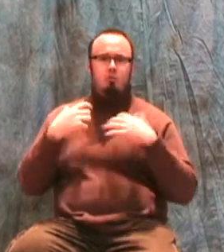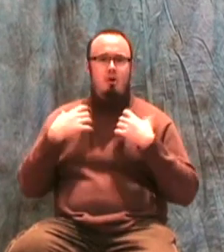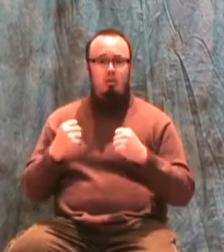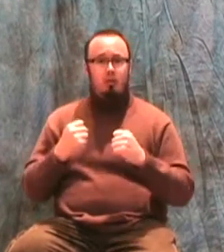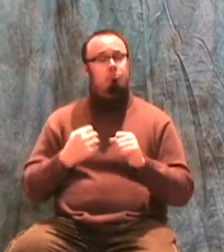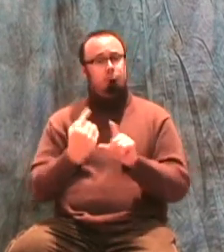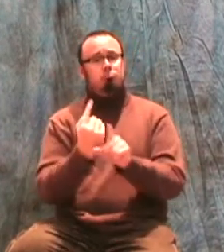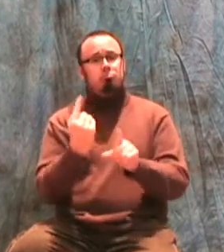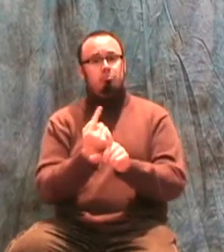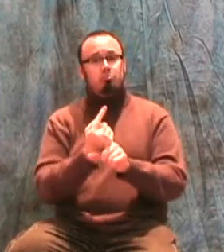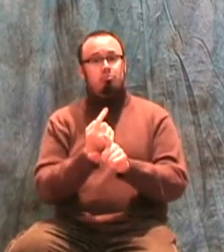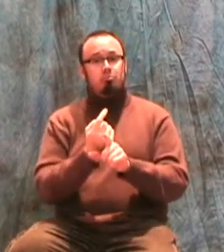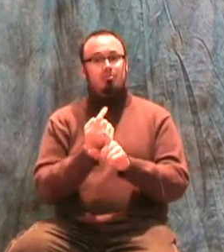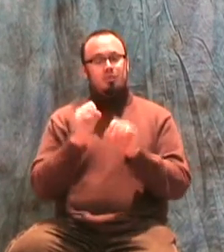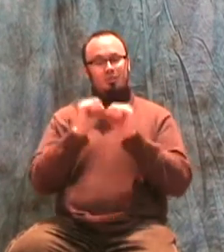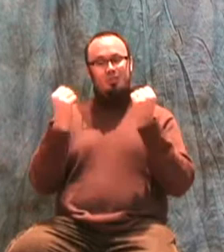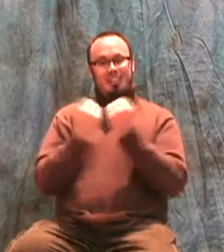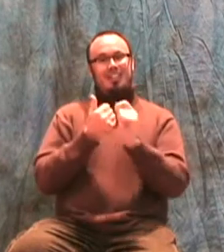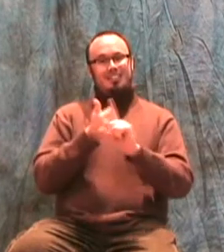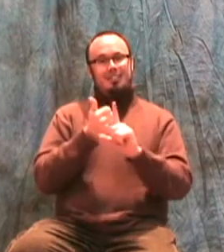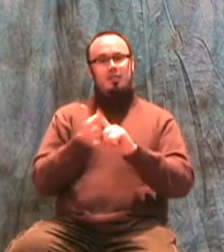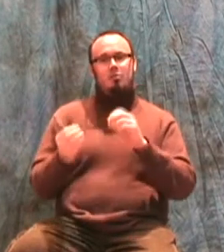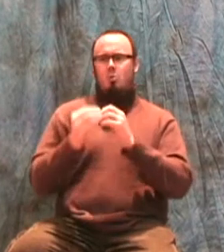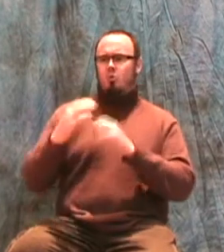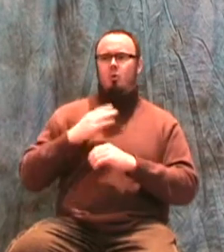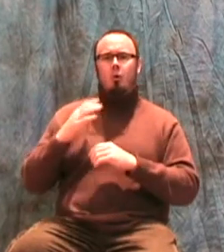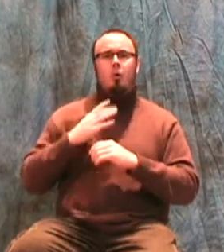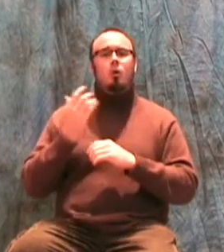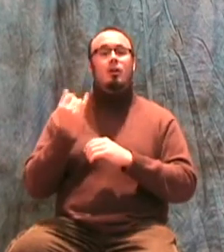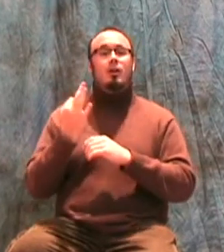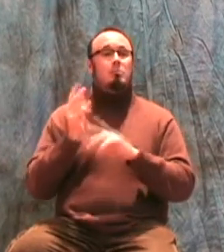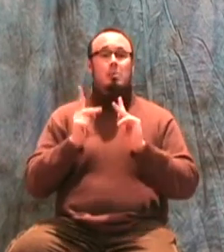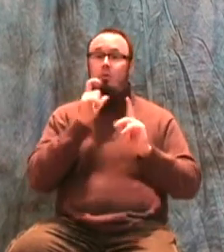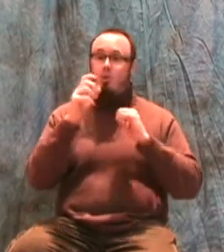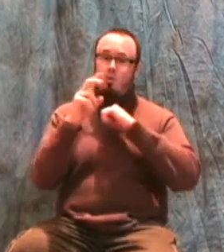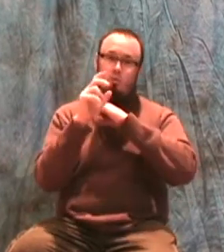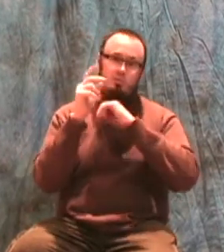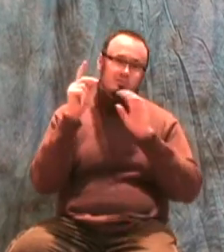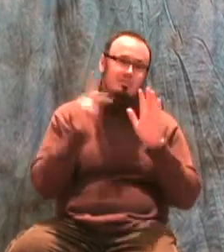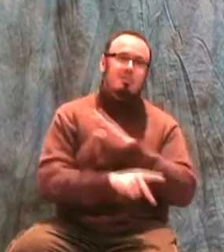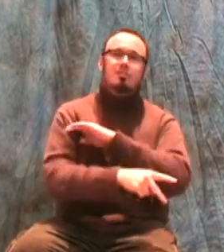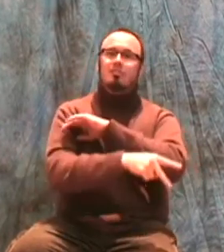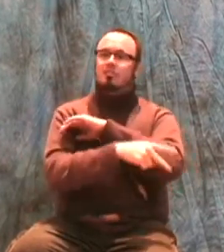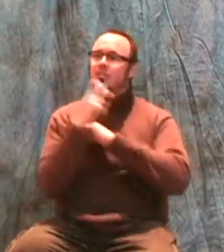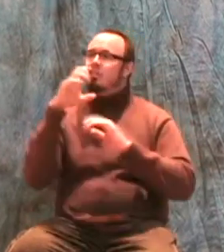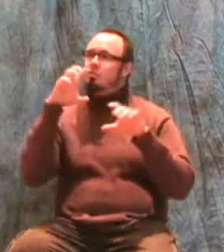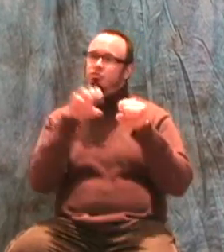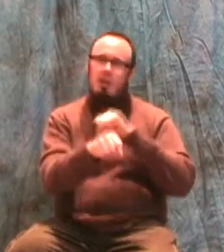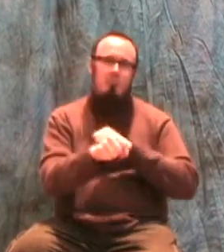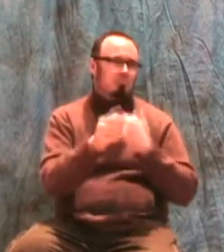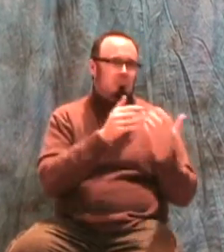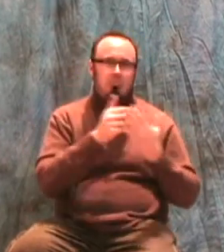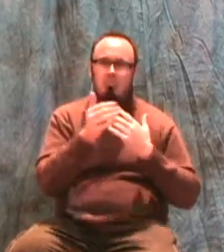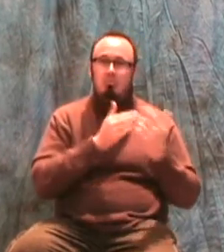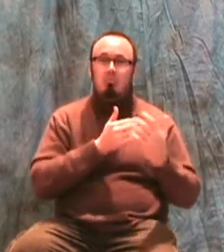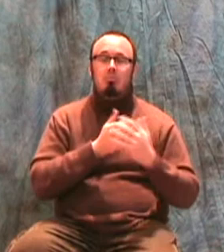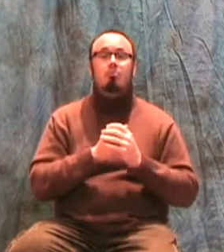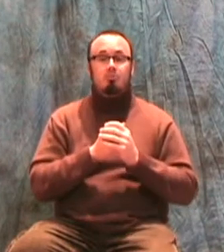Society is more civilized when no one steals, kills, rapes, etc. They are good